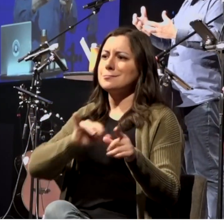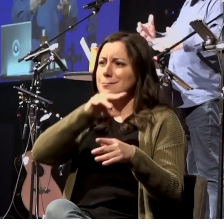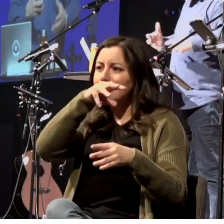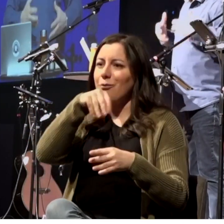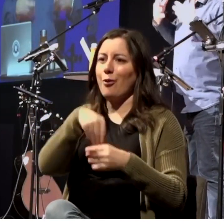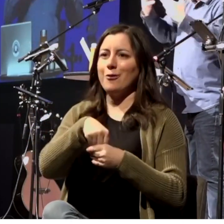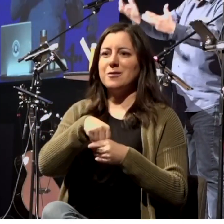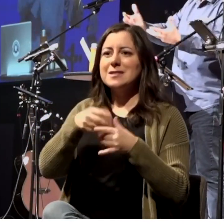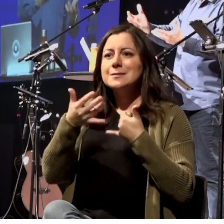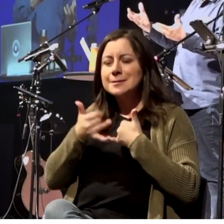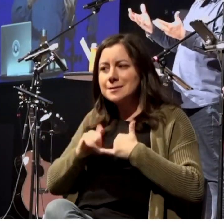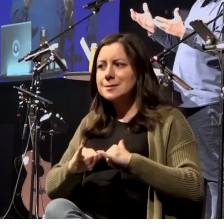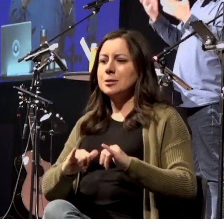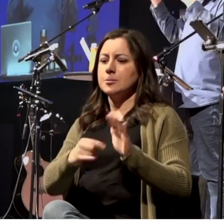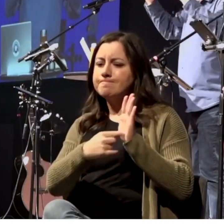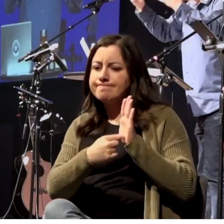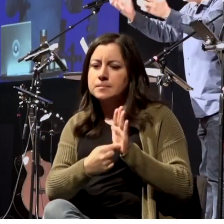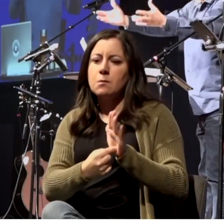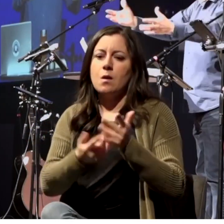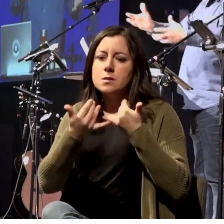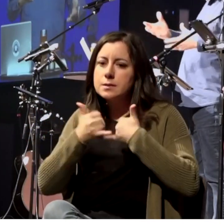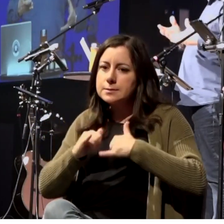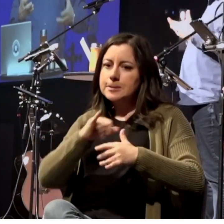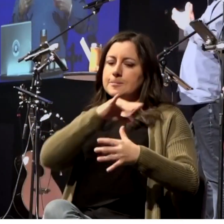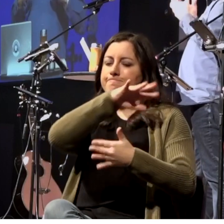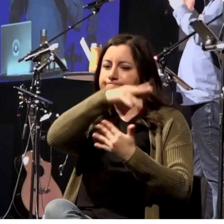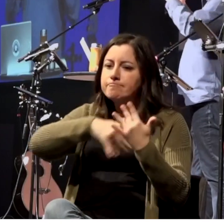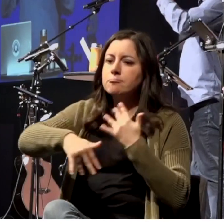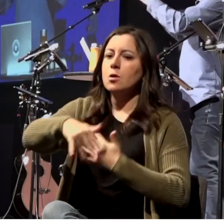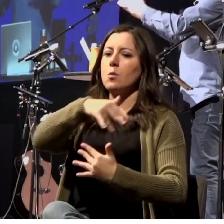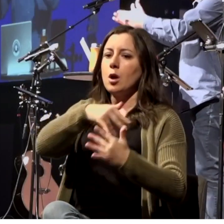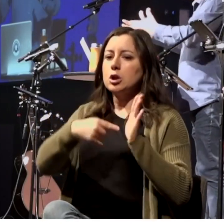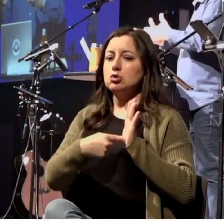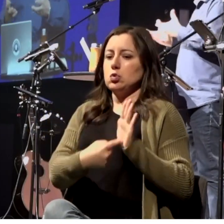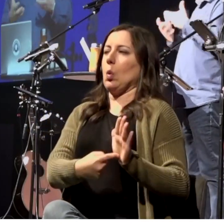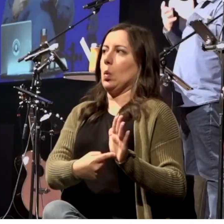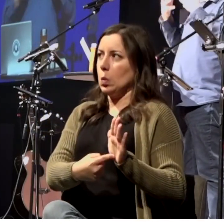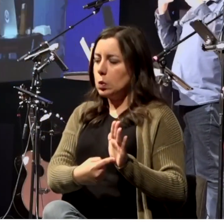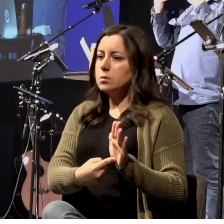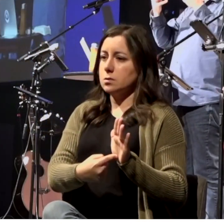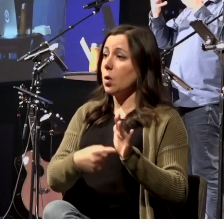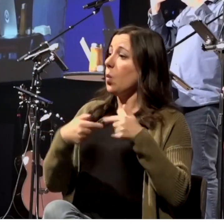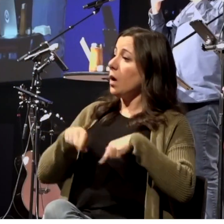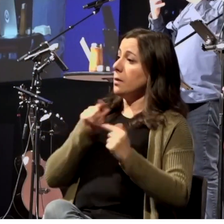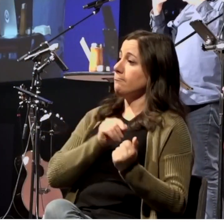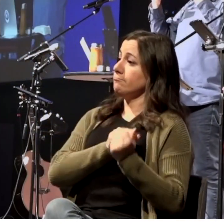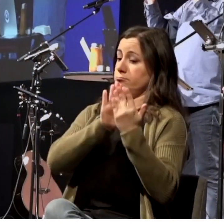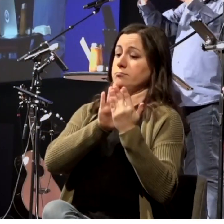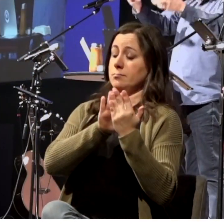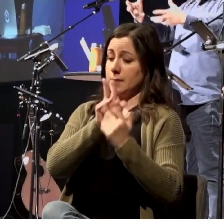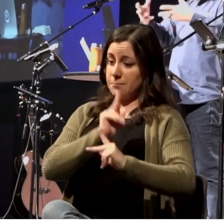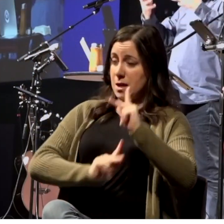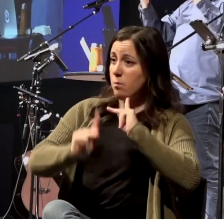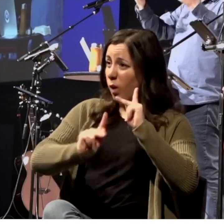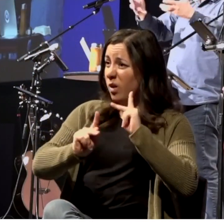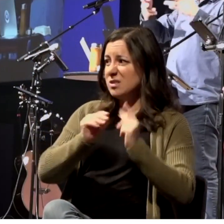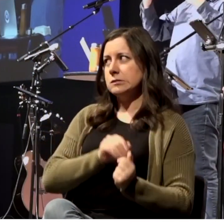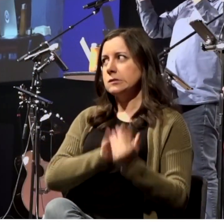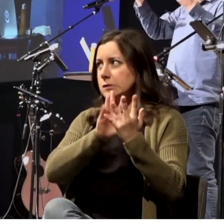And as we infiltrate, and as we encounter culture, and as we encounter people, and as we encounter the world's systems and structures and